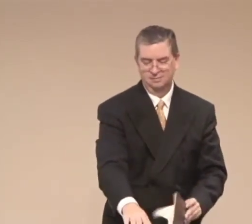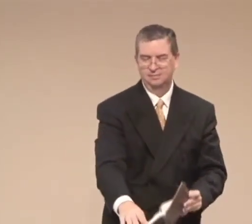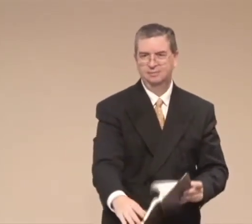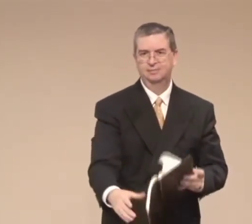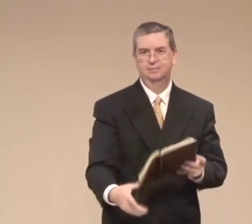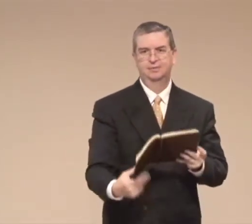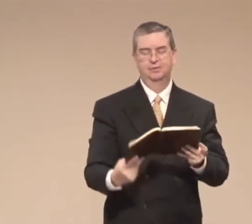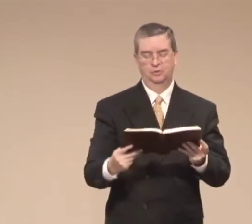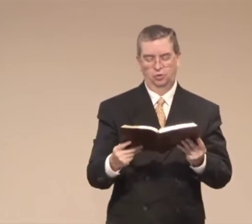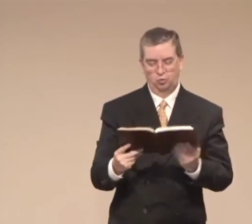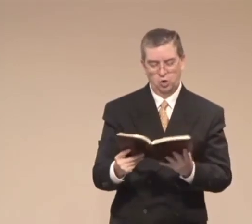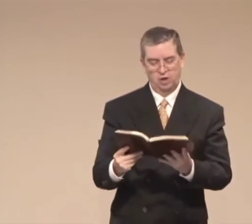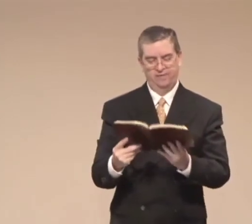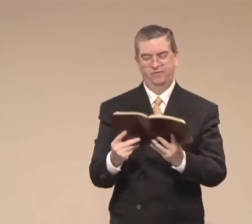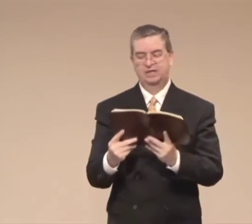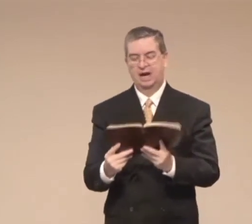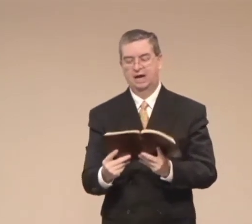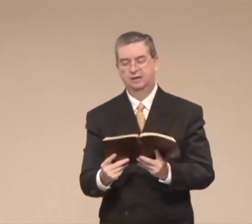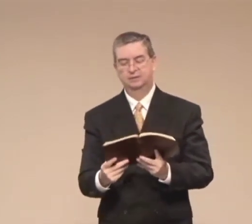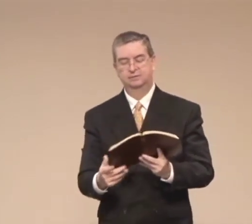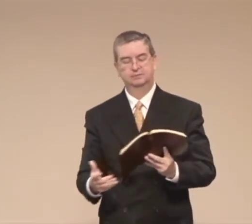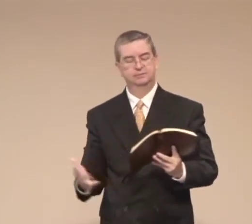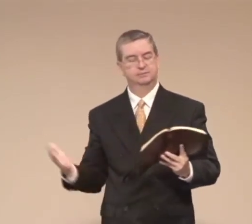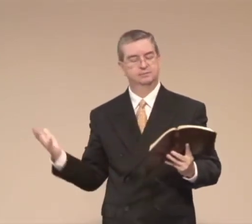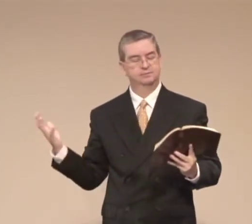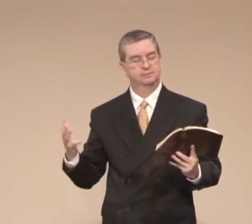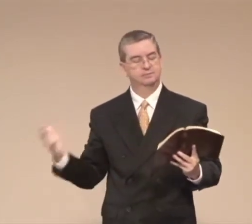and we get it from right here in the word of god